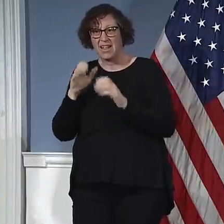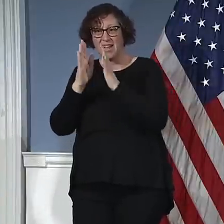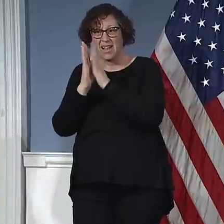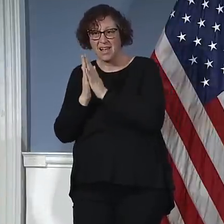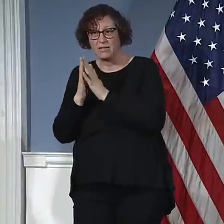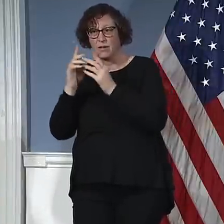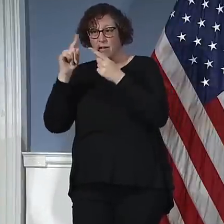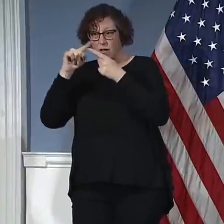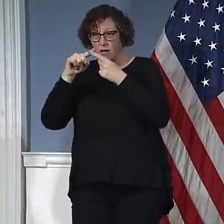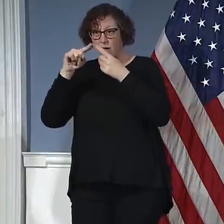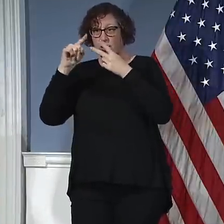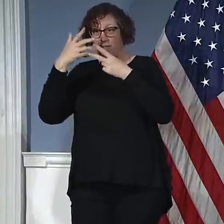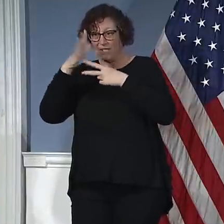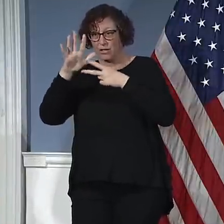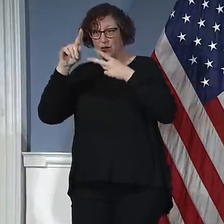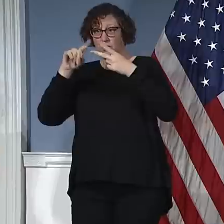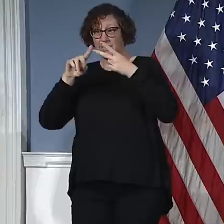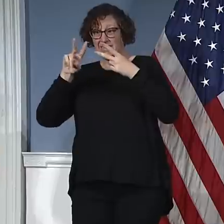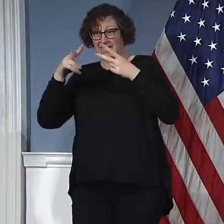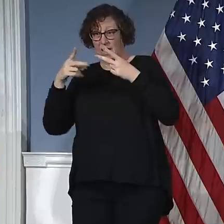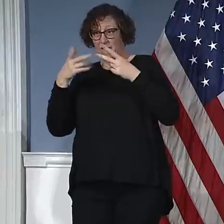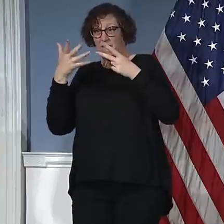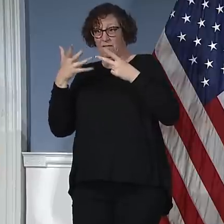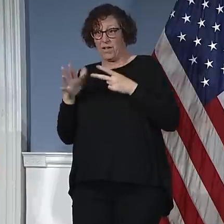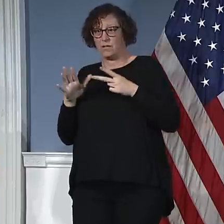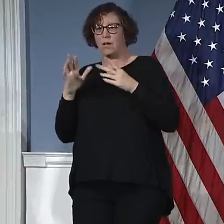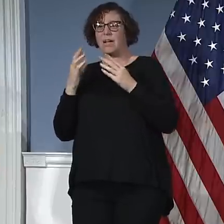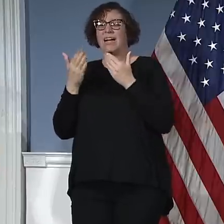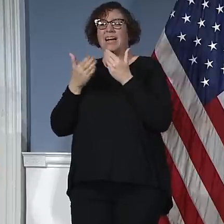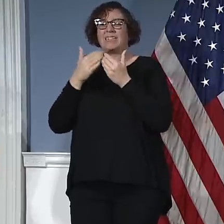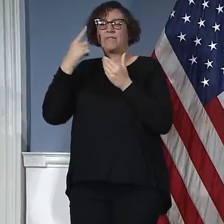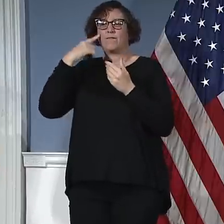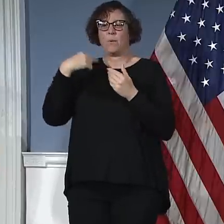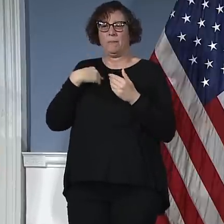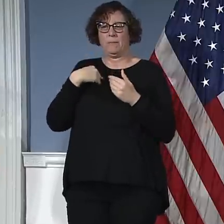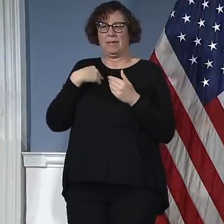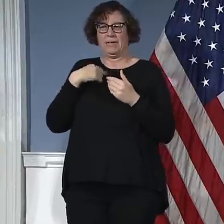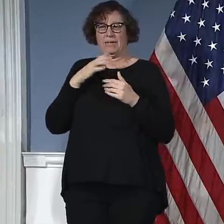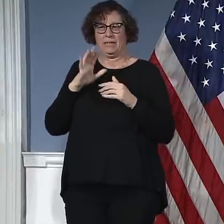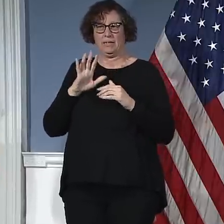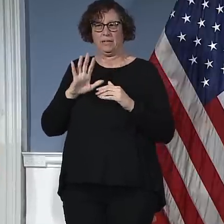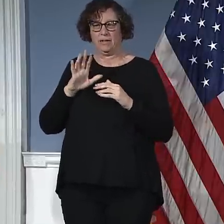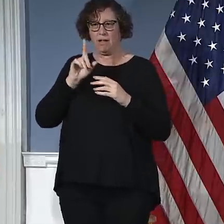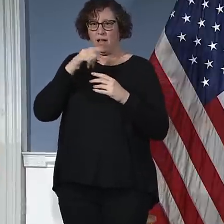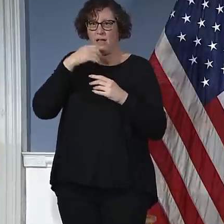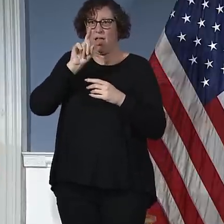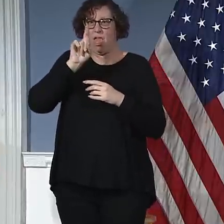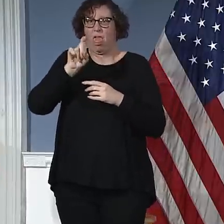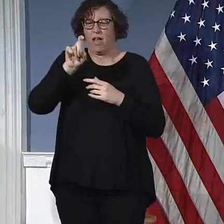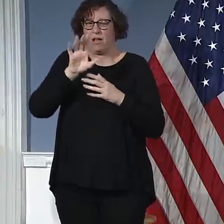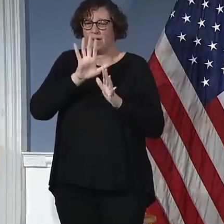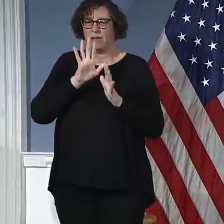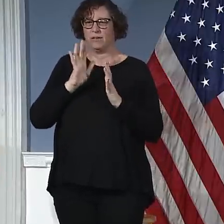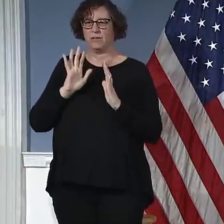on the question of the small business loan and grant program,